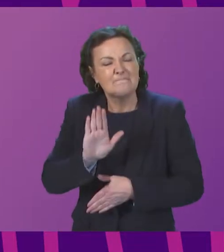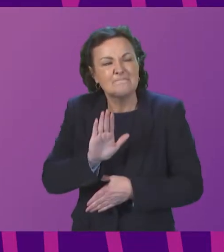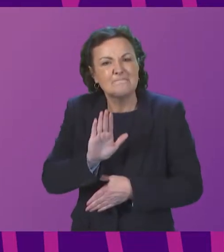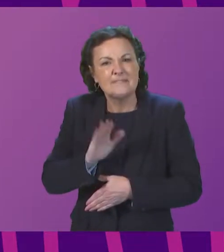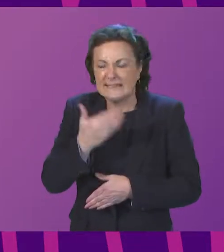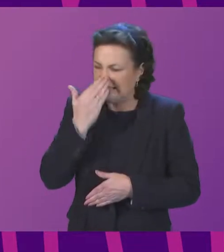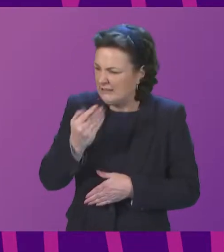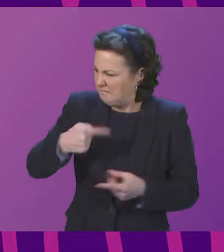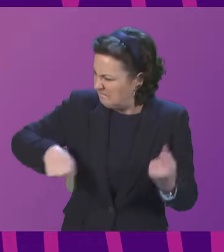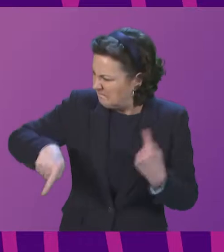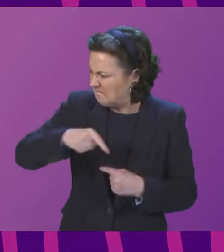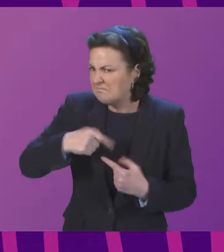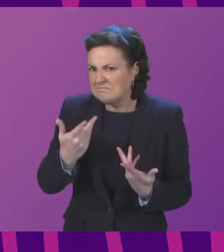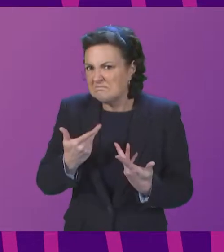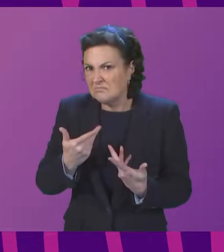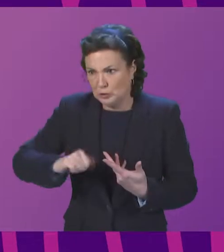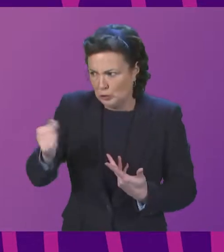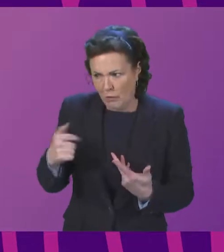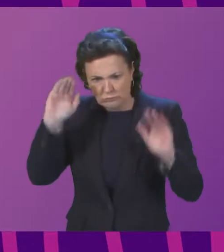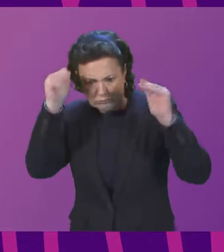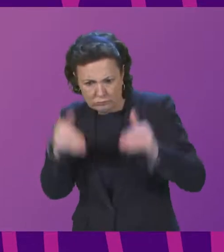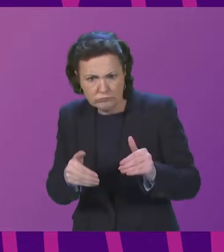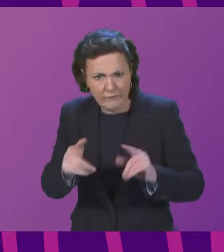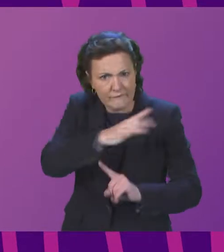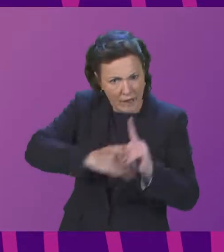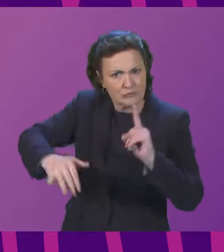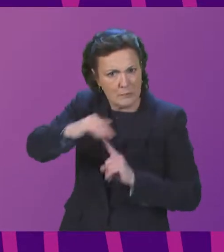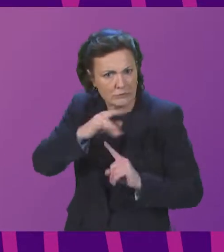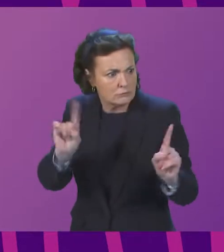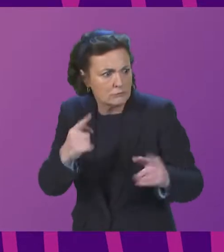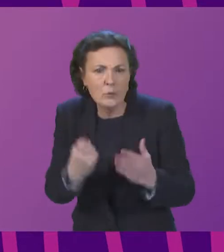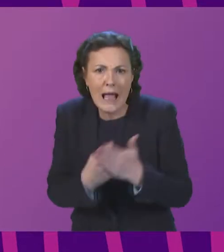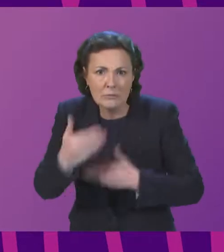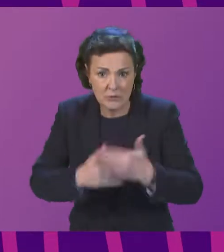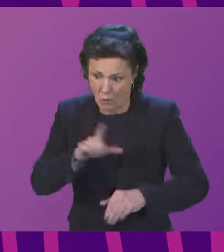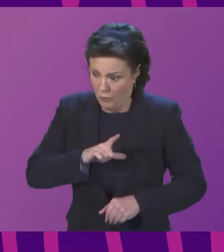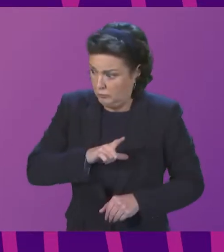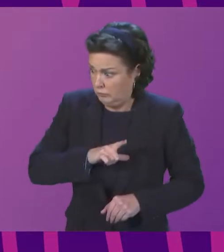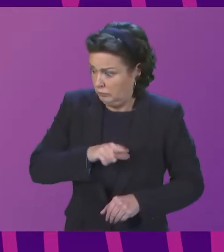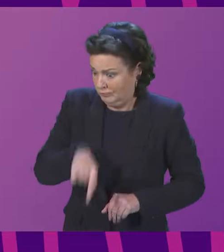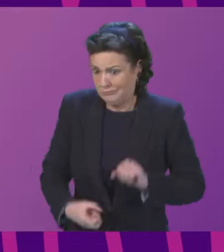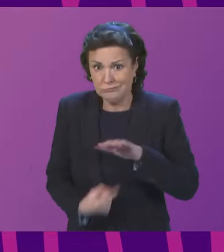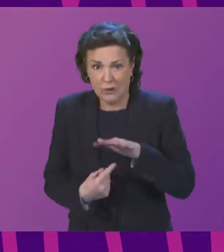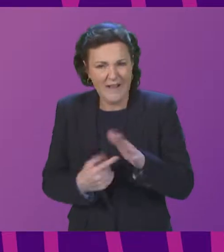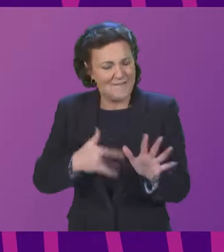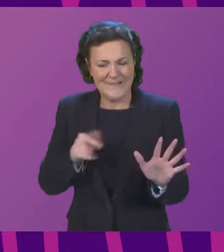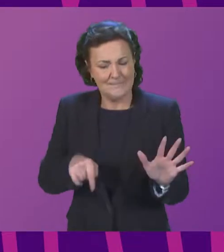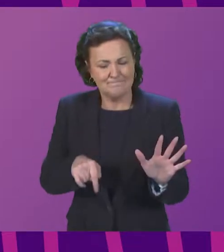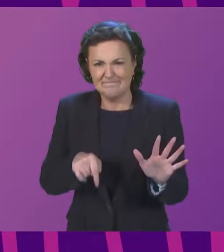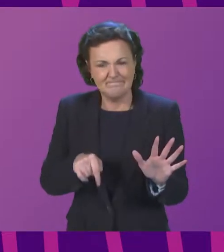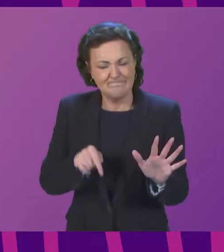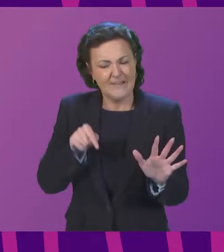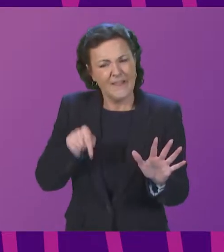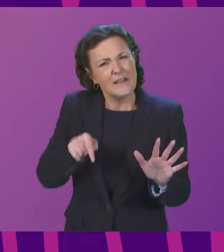focus there is in Scotland on the whole environmental agenda and the importance of this issue it does seem to be one of those things that this